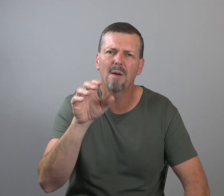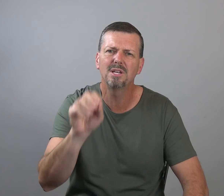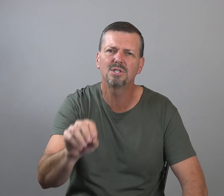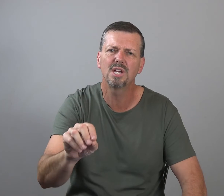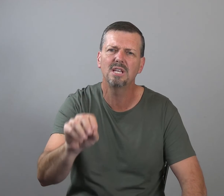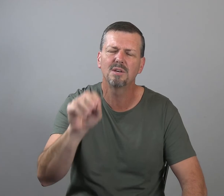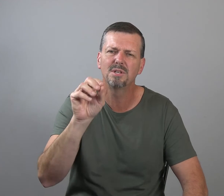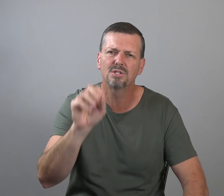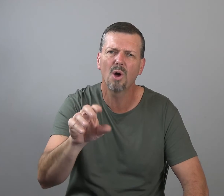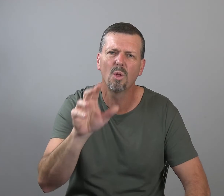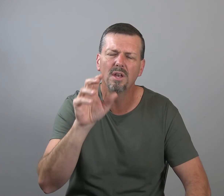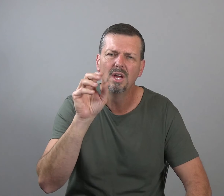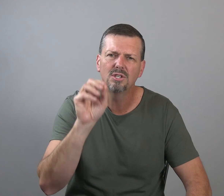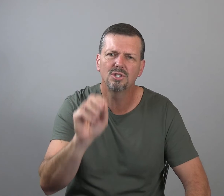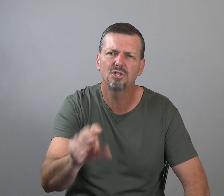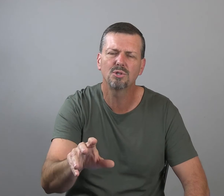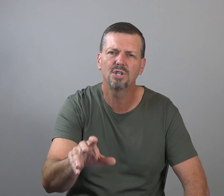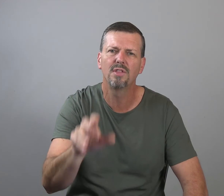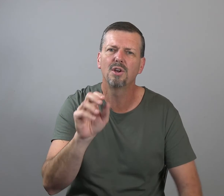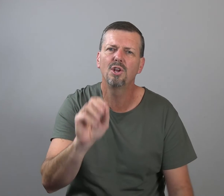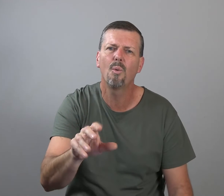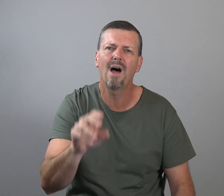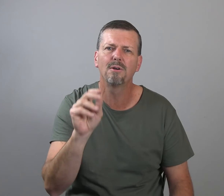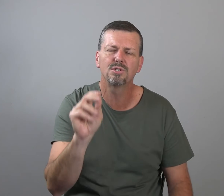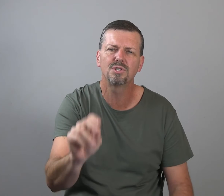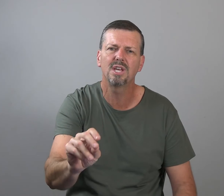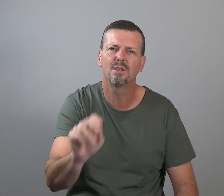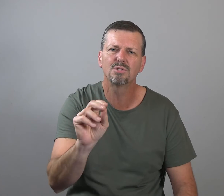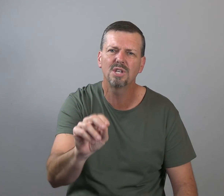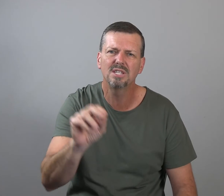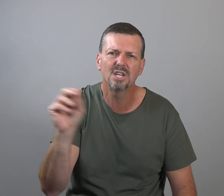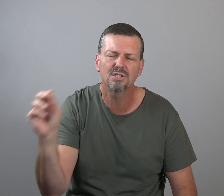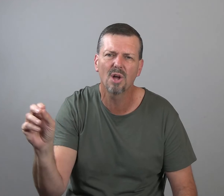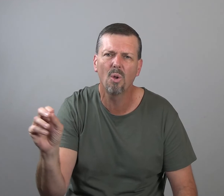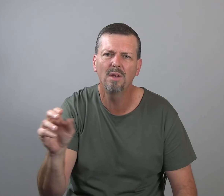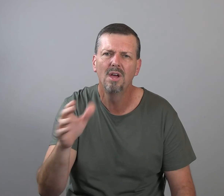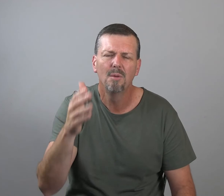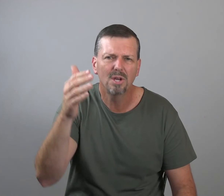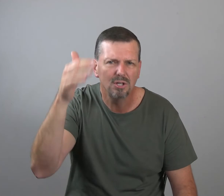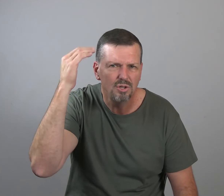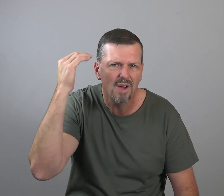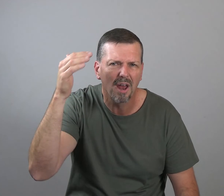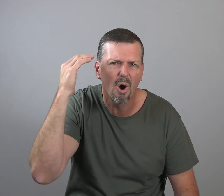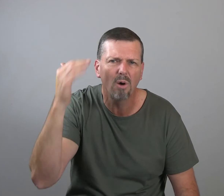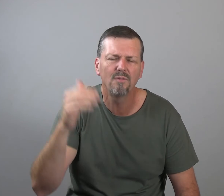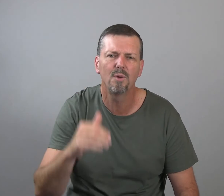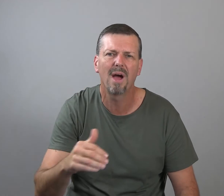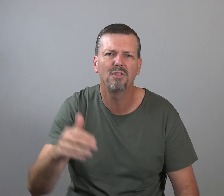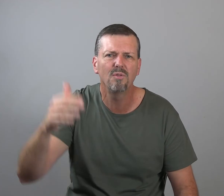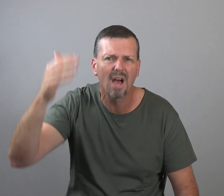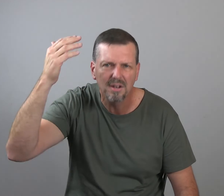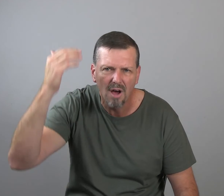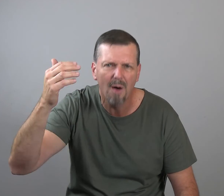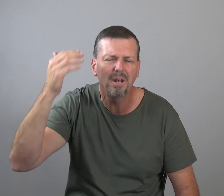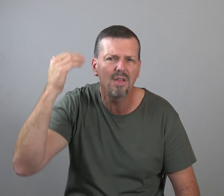how many seeds have been stolen just as you're sitting there. Do you know why those seeds get stolen? Because you've got a hardened footpath. You've got dominant